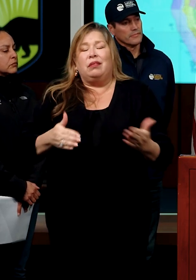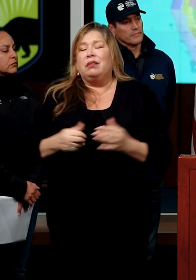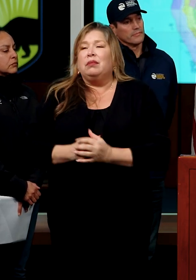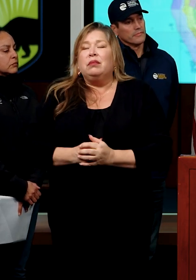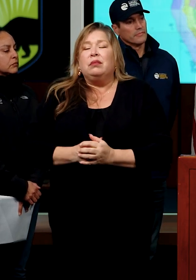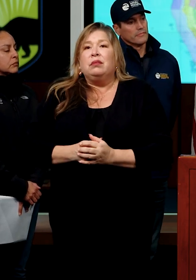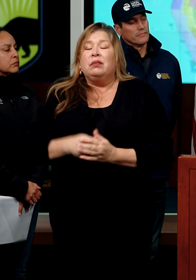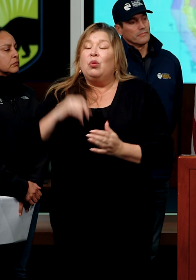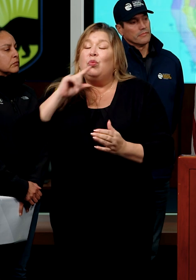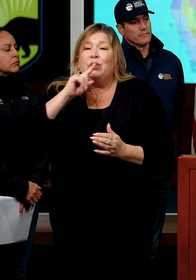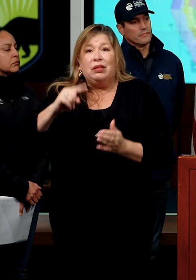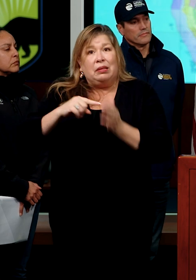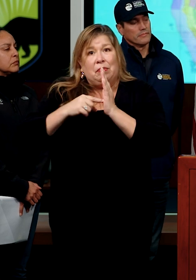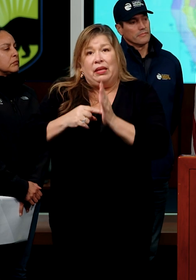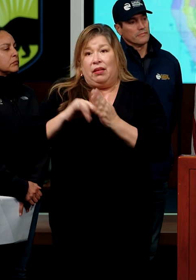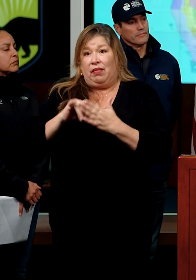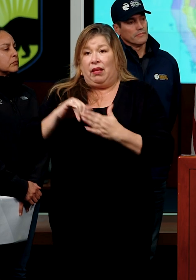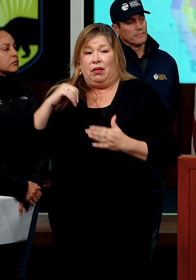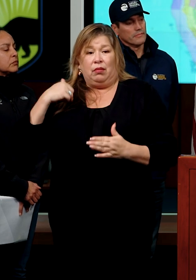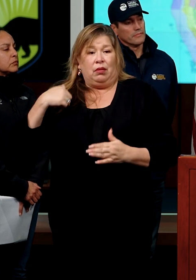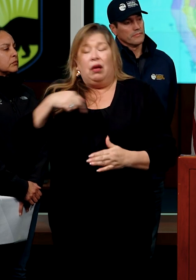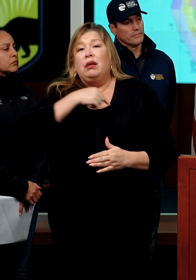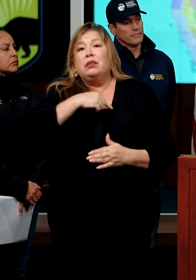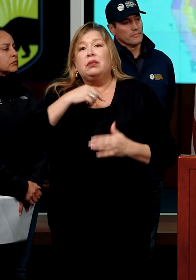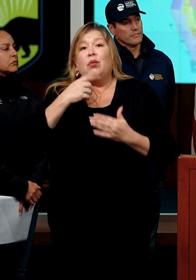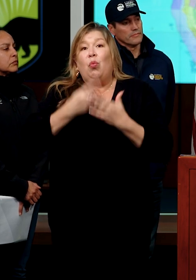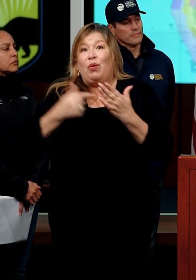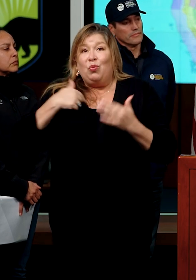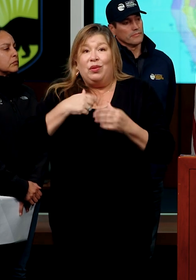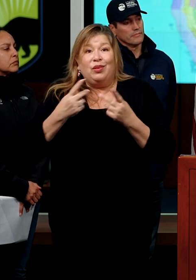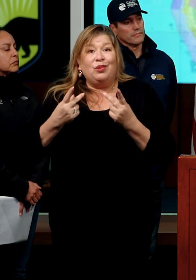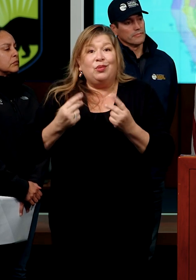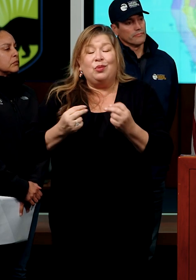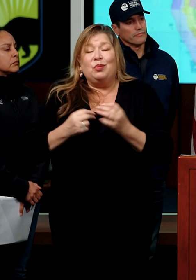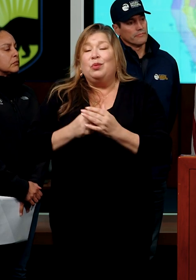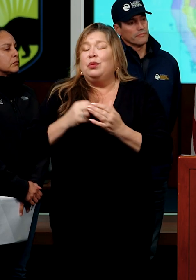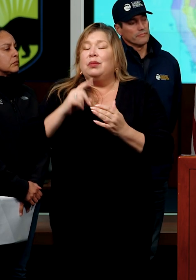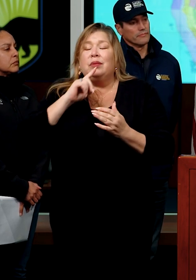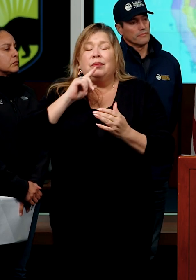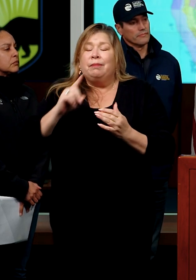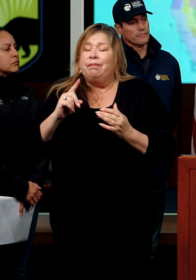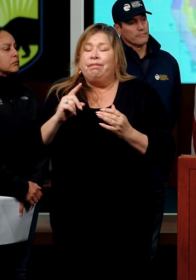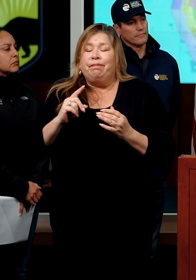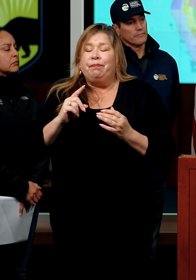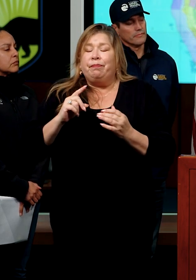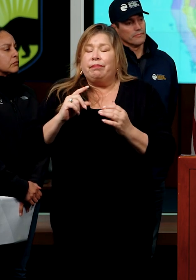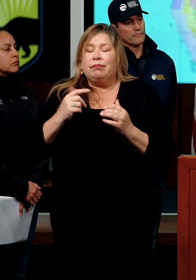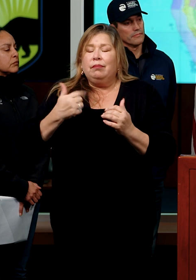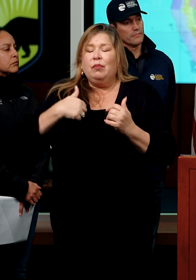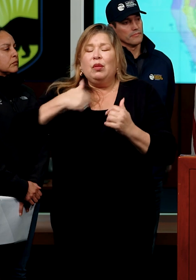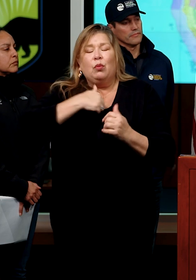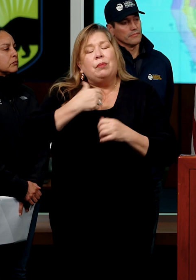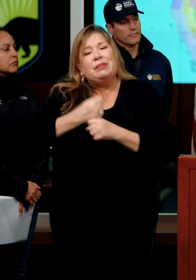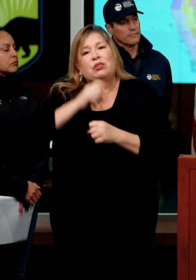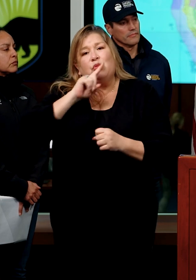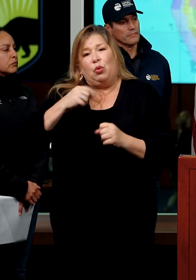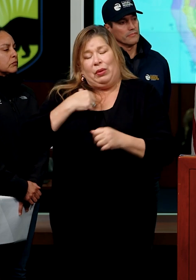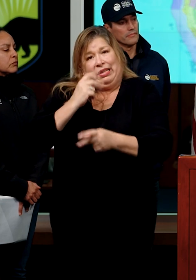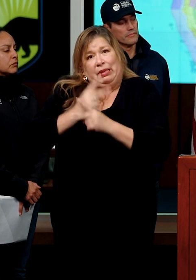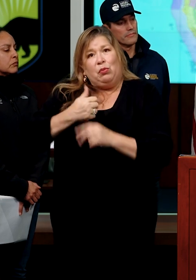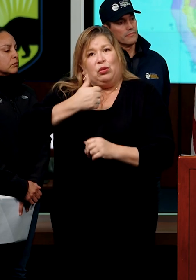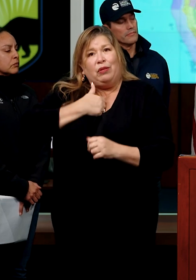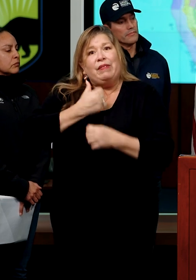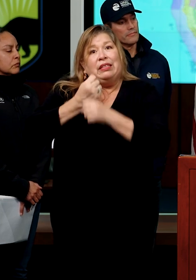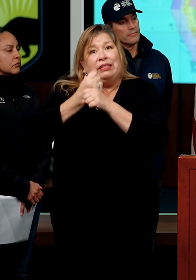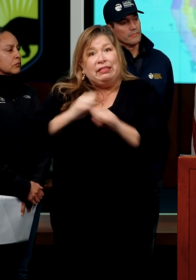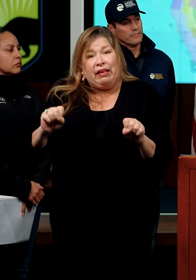that our behavior is really representative of how we can keep ourselves safe.